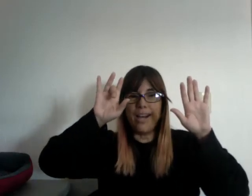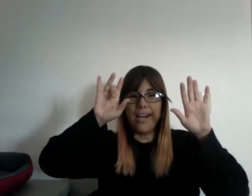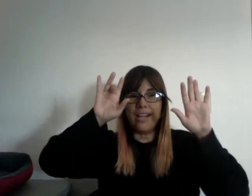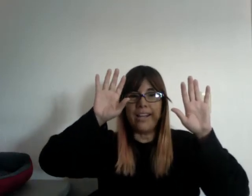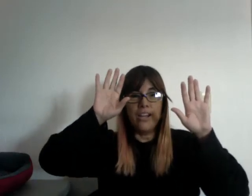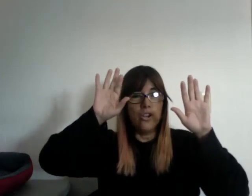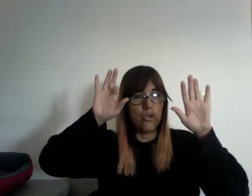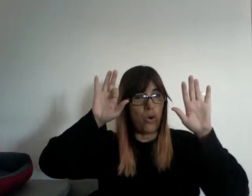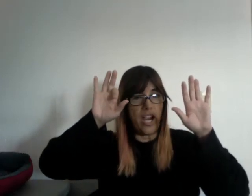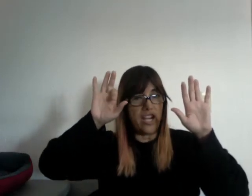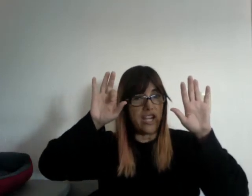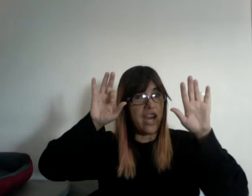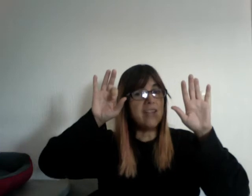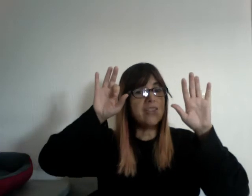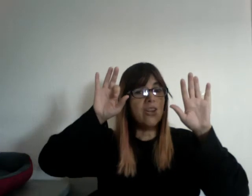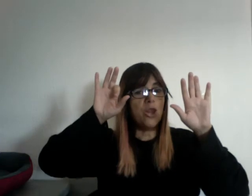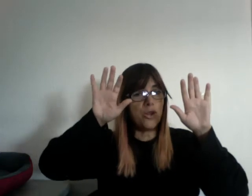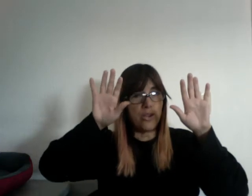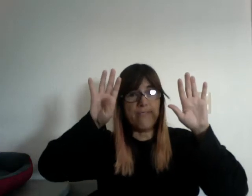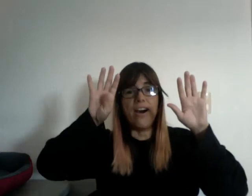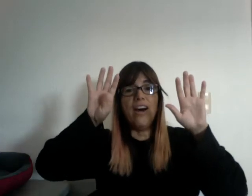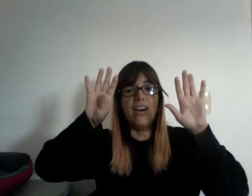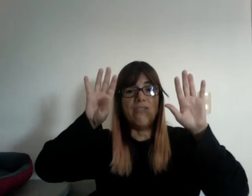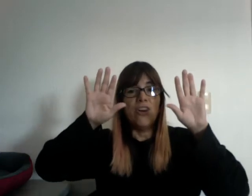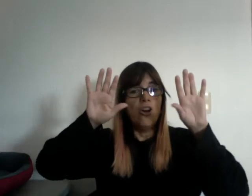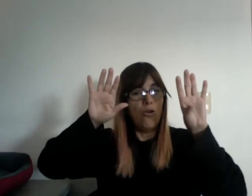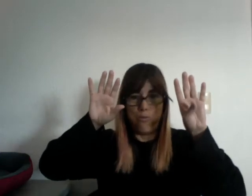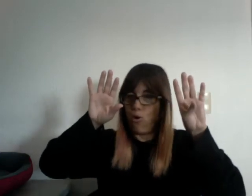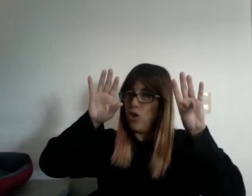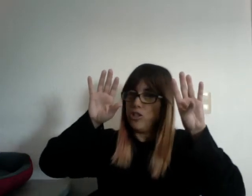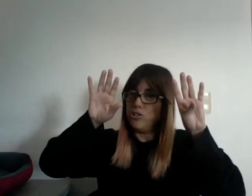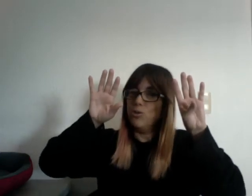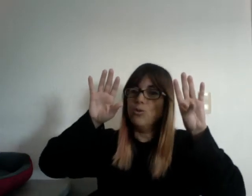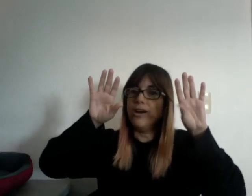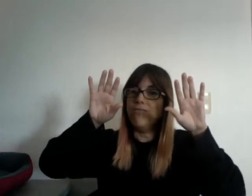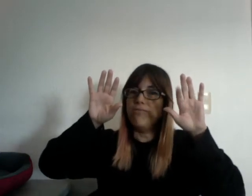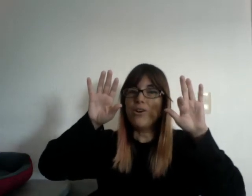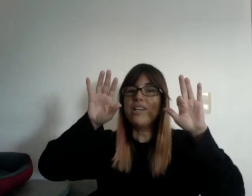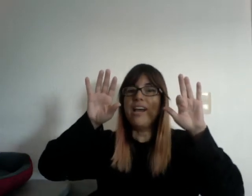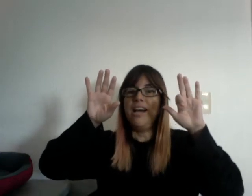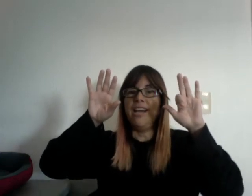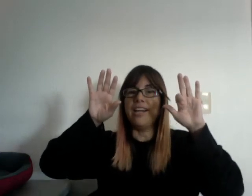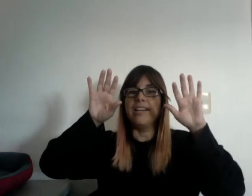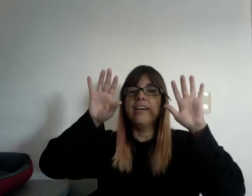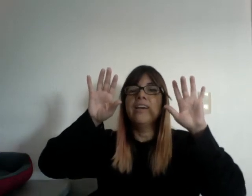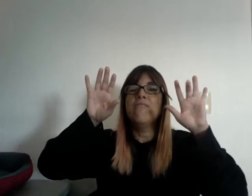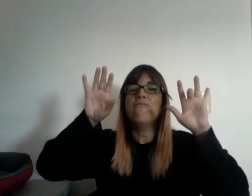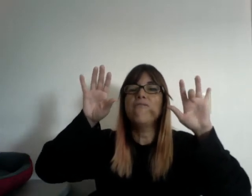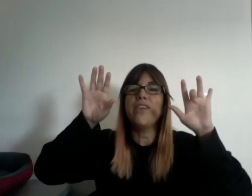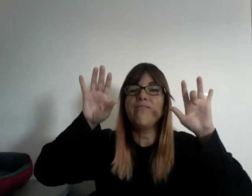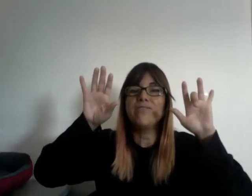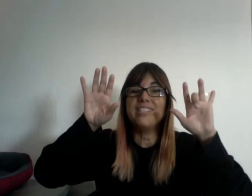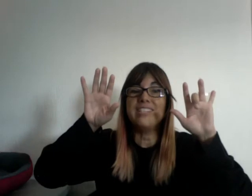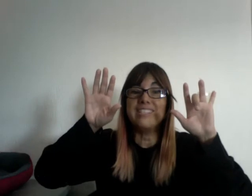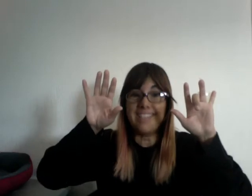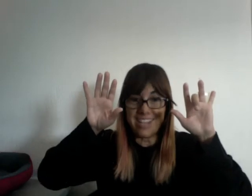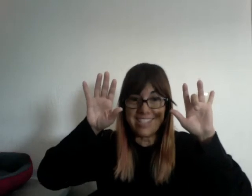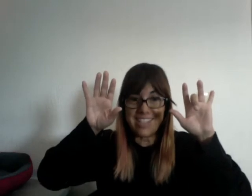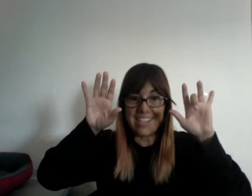To seven, and 35. 42 and 49. 56 and